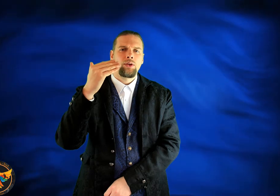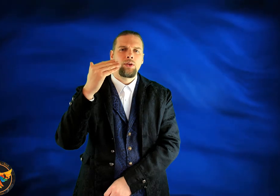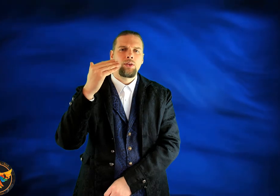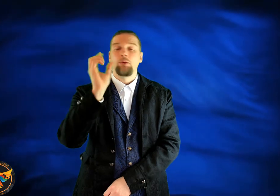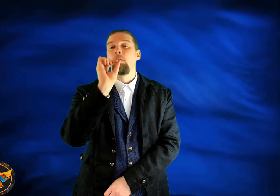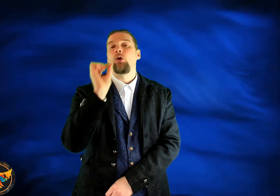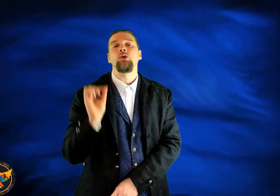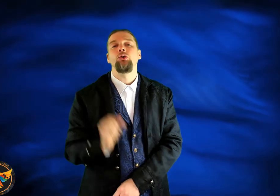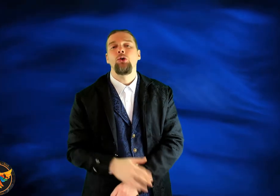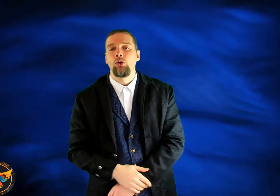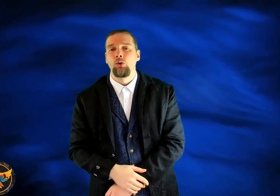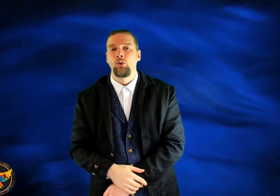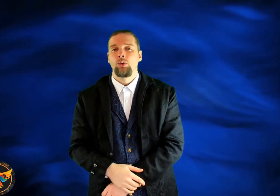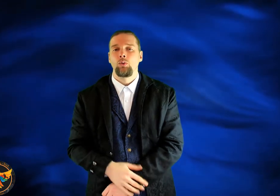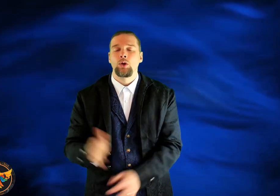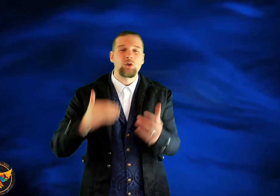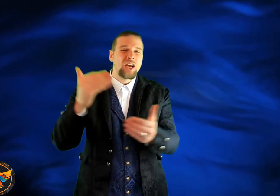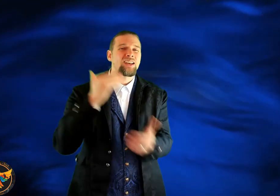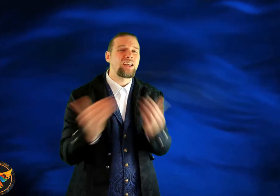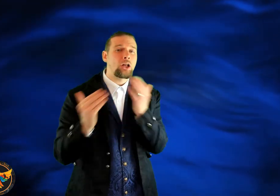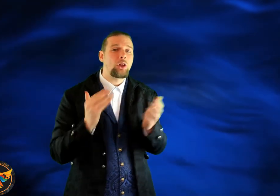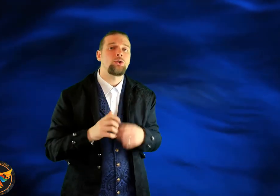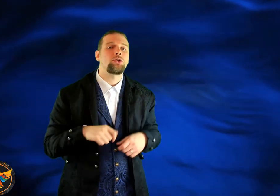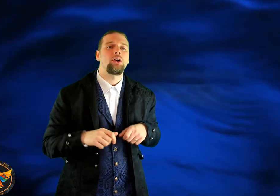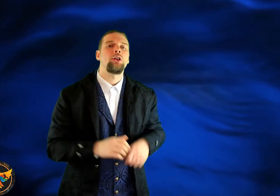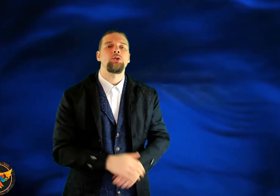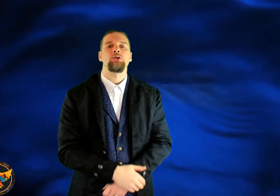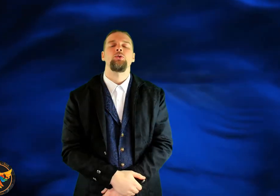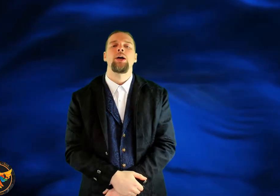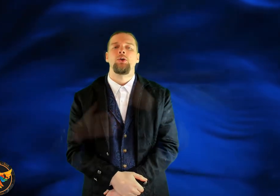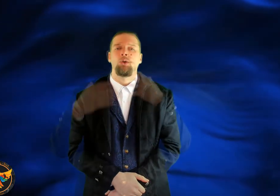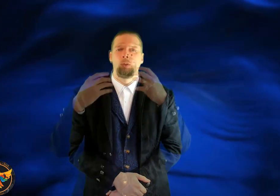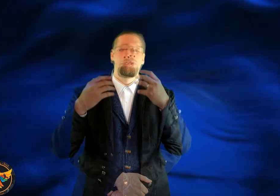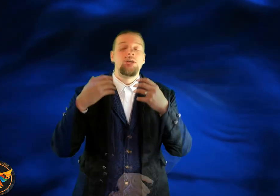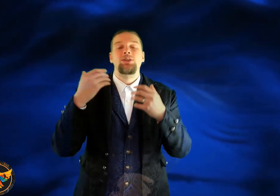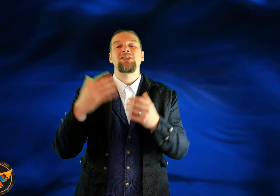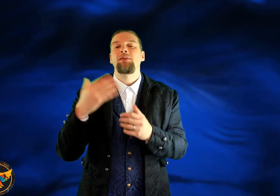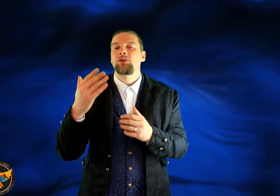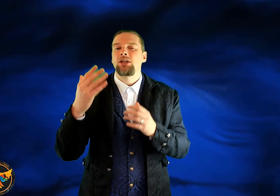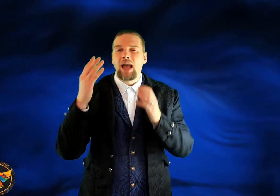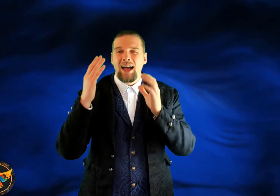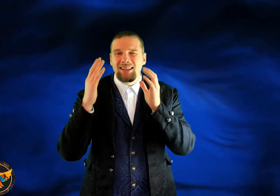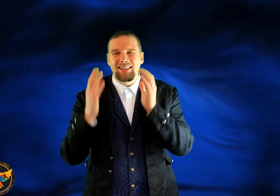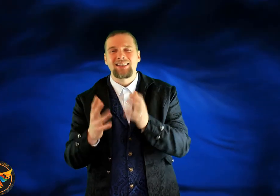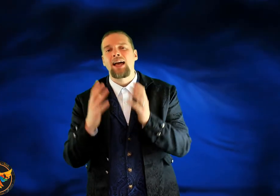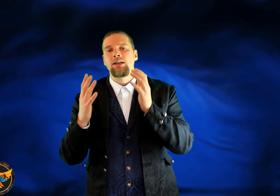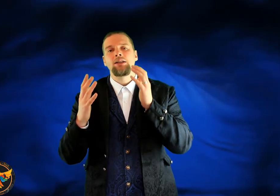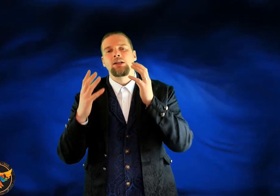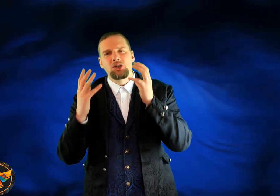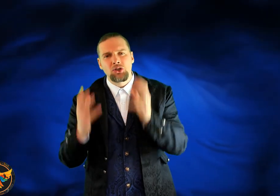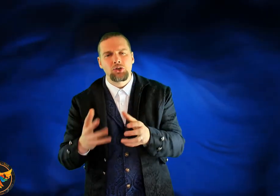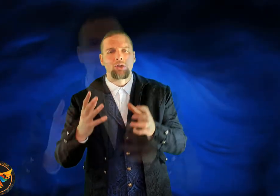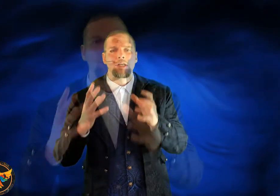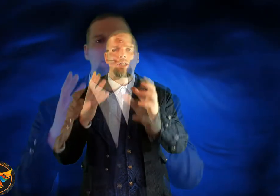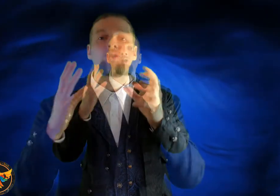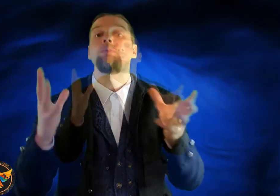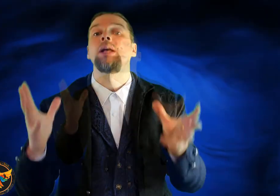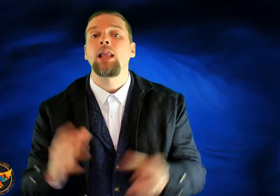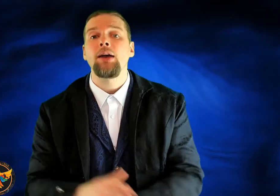The more you'll know when you start getting closer and closer to that goal. Since 17, I desired and studied to be a life